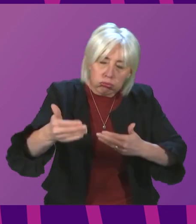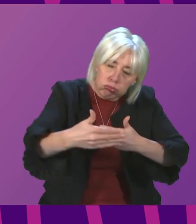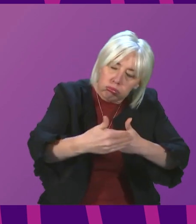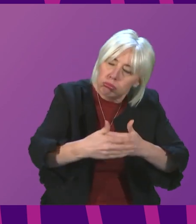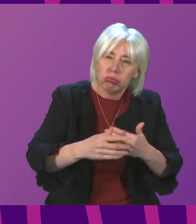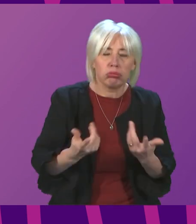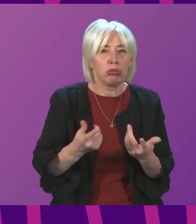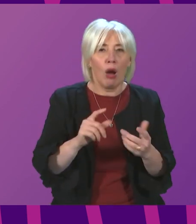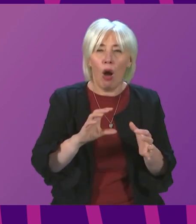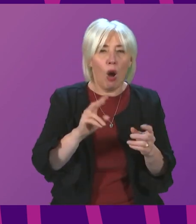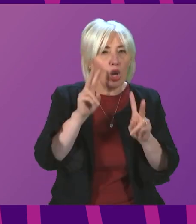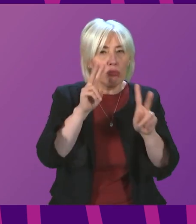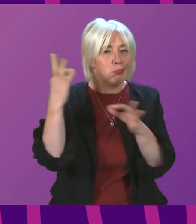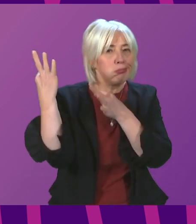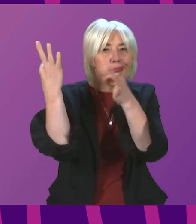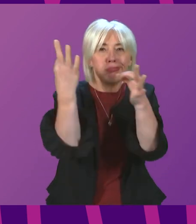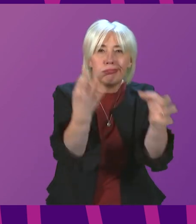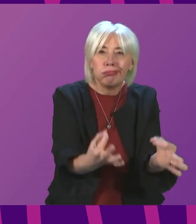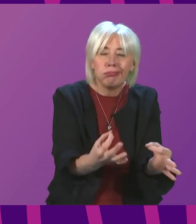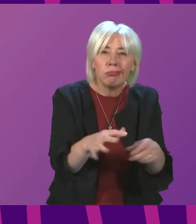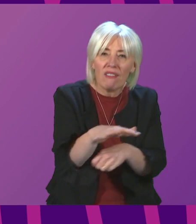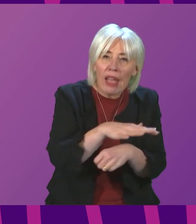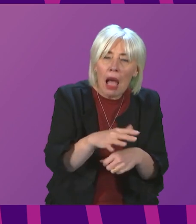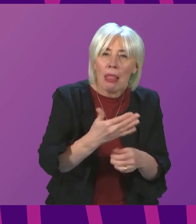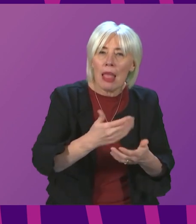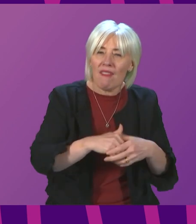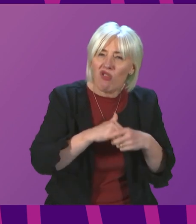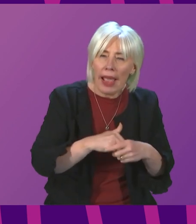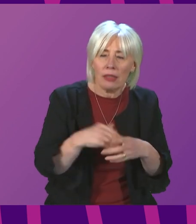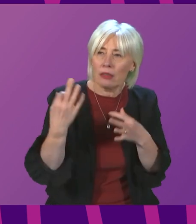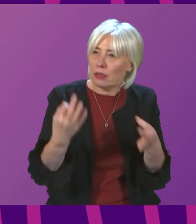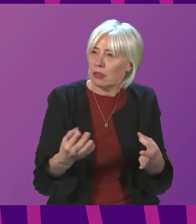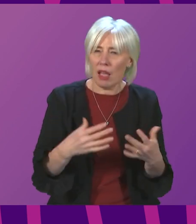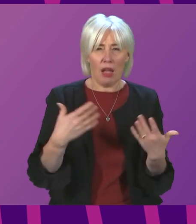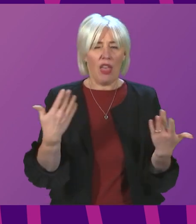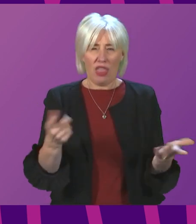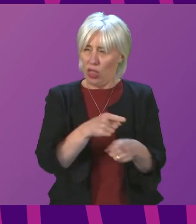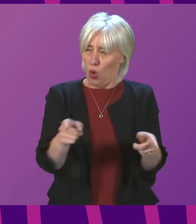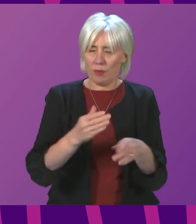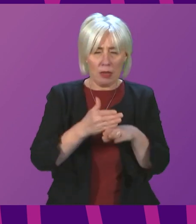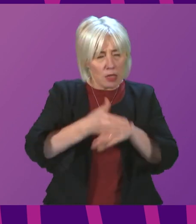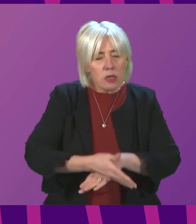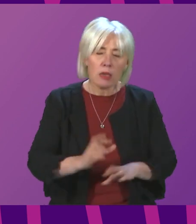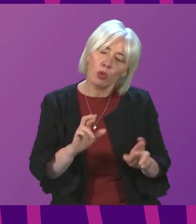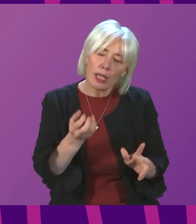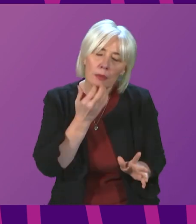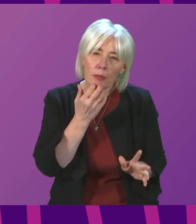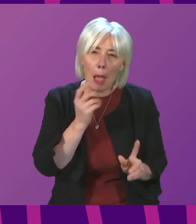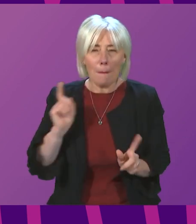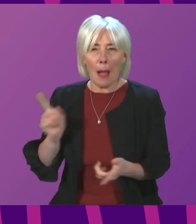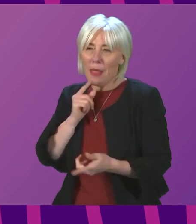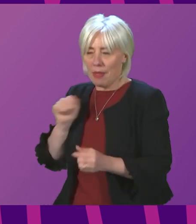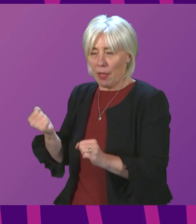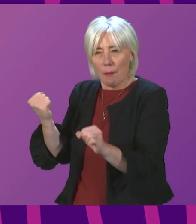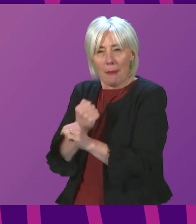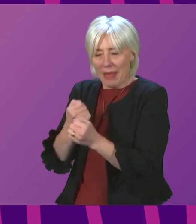from those nearest and dearest to them. And to find that it appears that those making the rules in Downing Street on